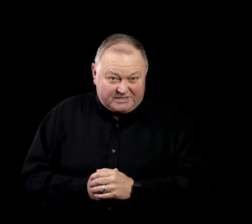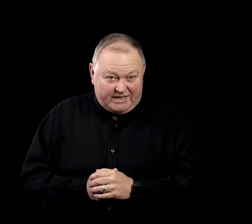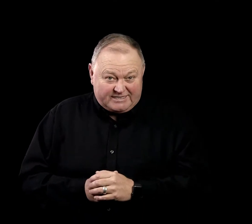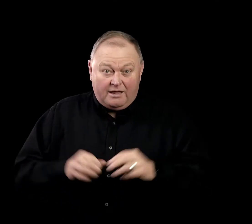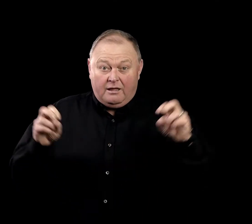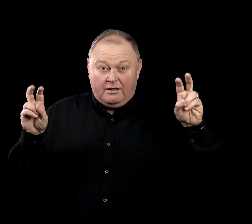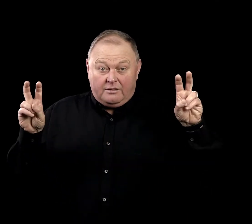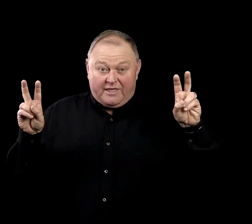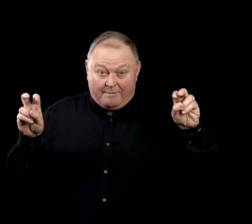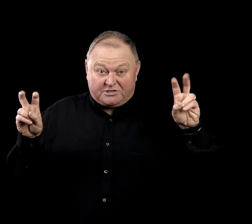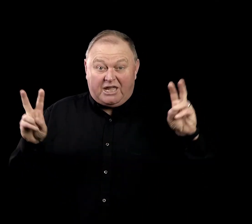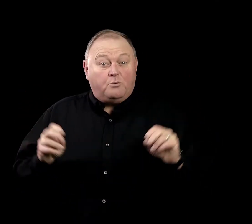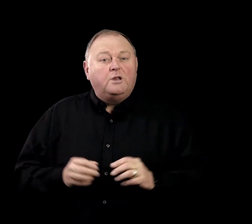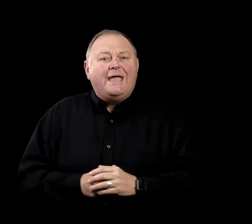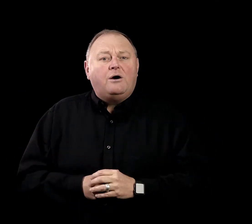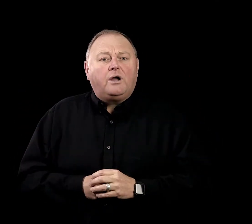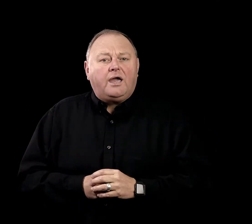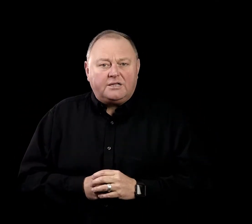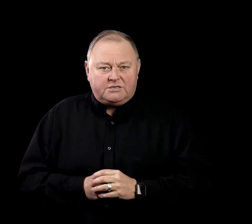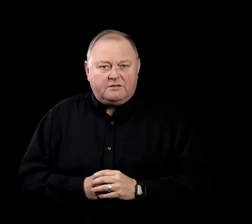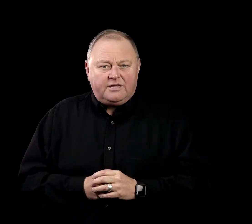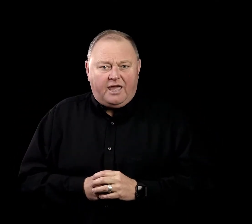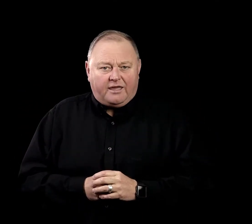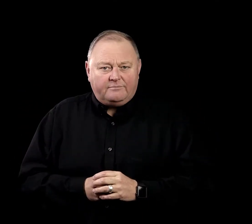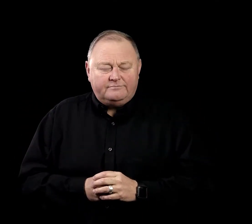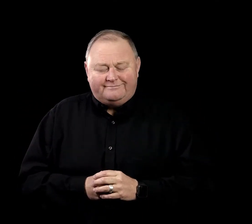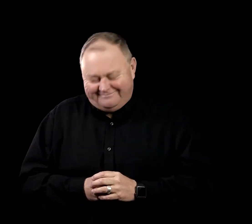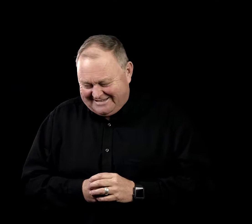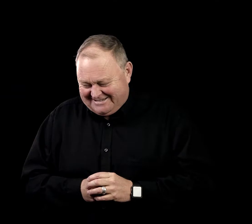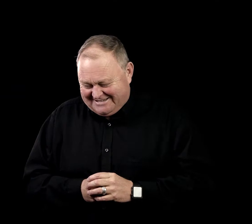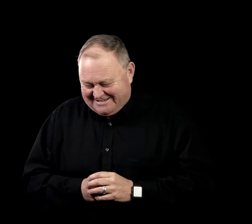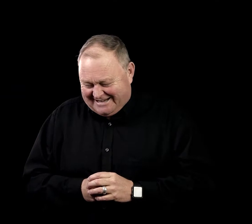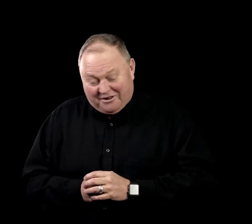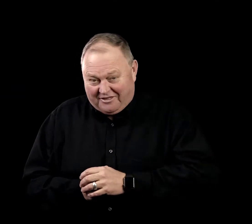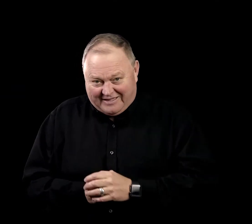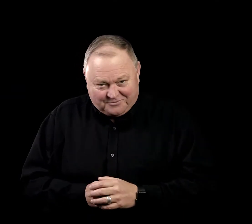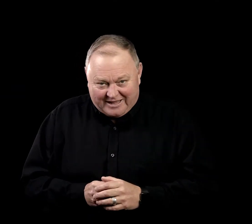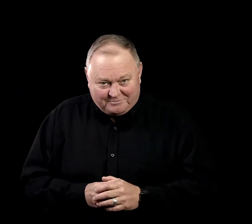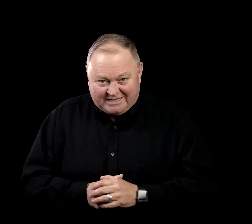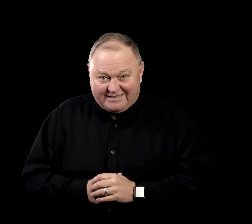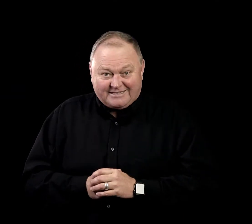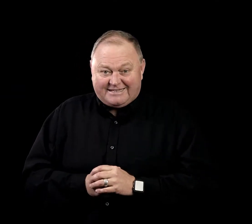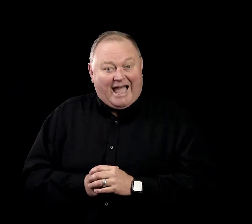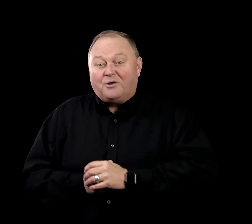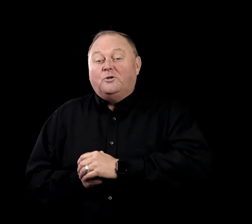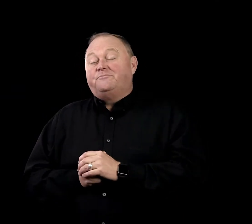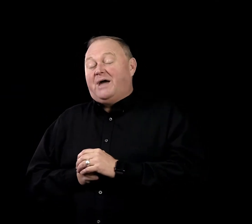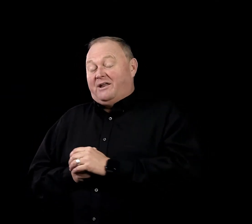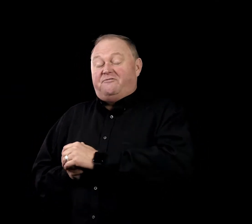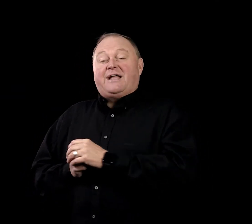is, the MC will now cut the cake. I don't think that's what an MC does at all, and in fact,